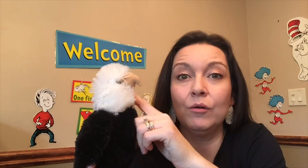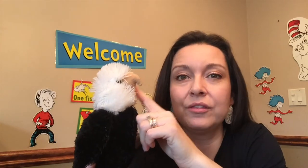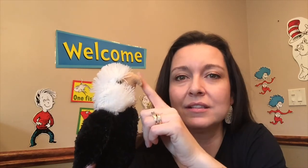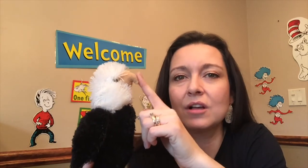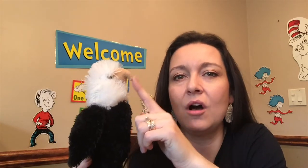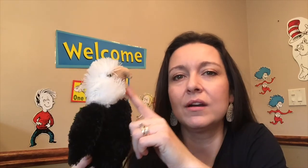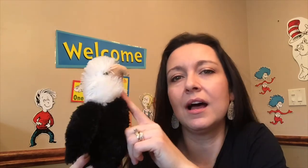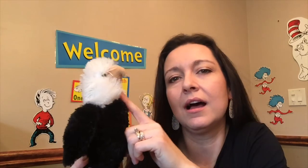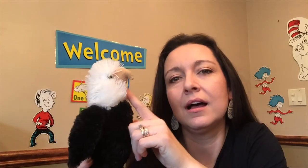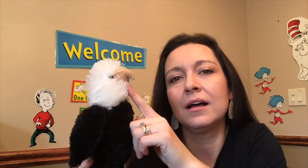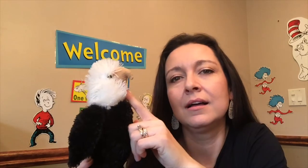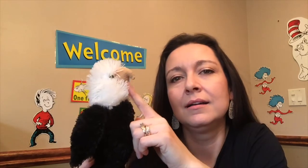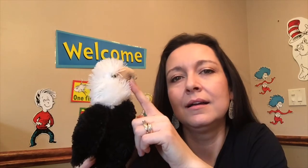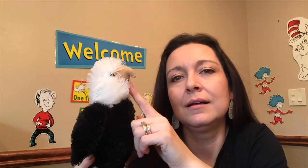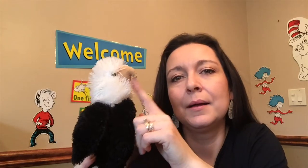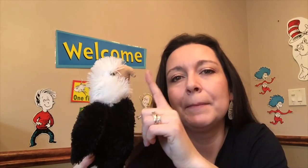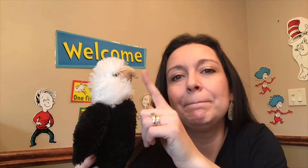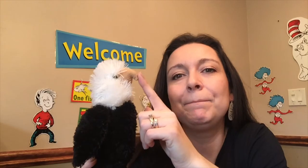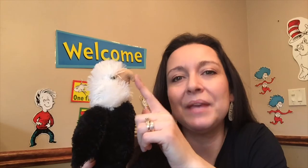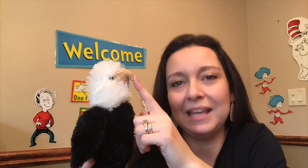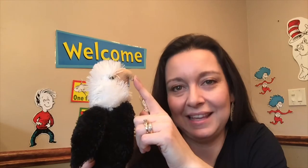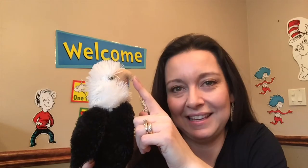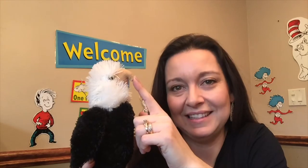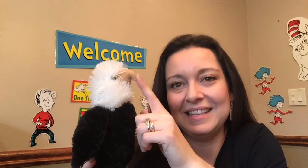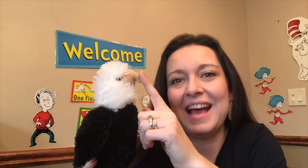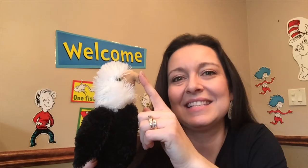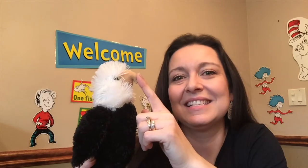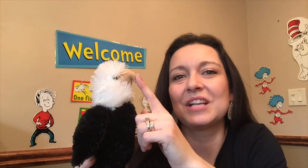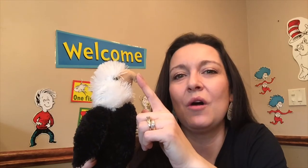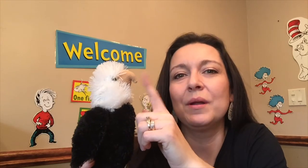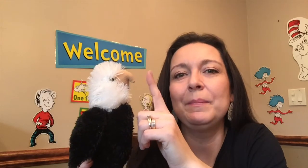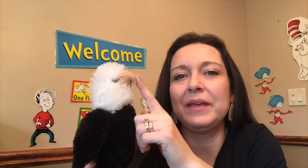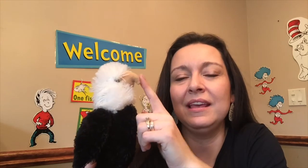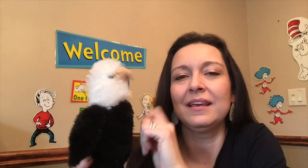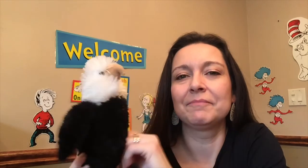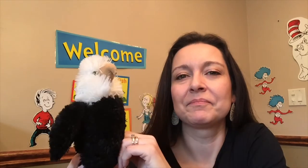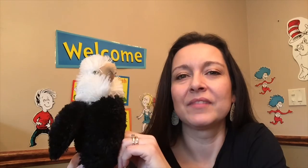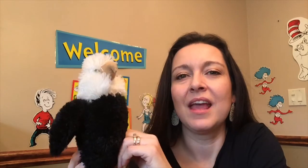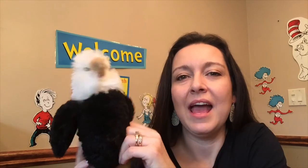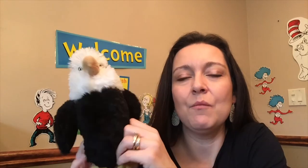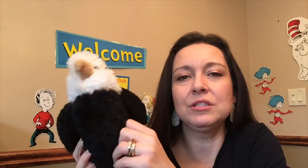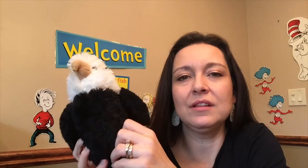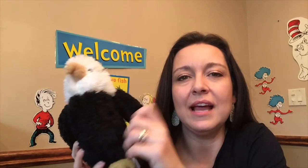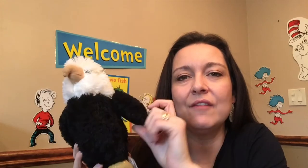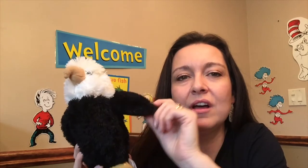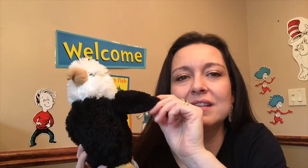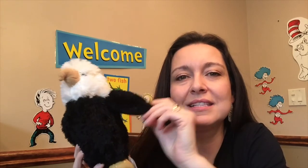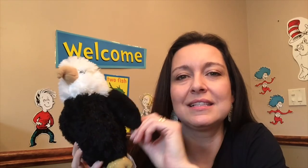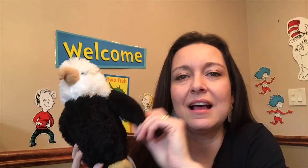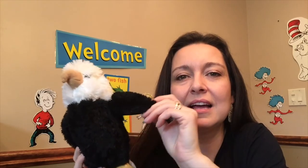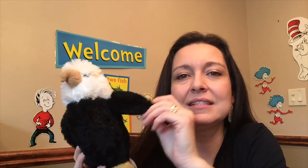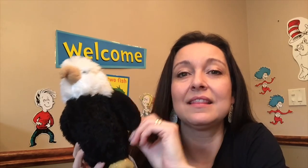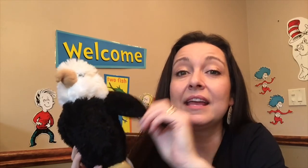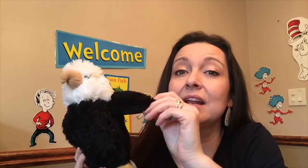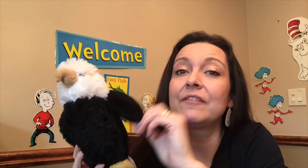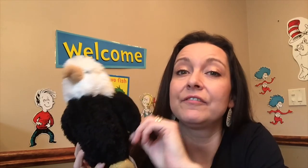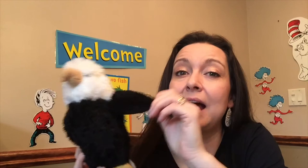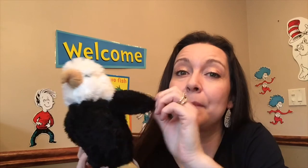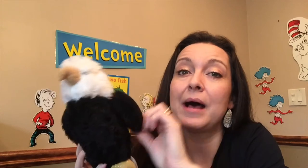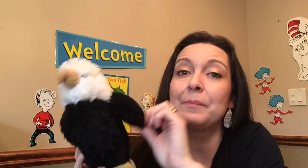is called a beak yes it's called a beak and what do they have on the side that they can flap up